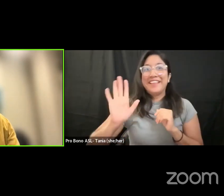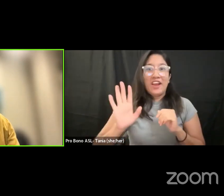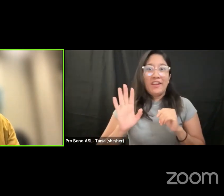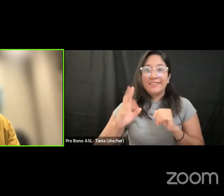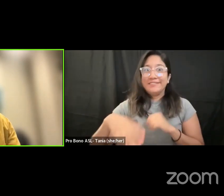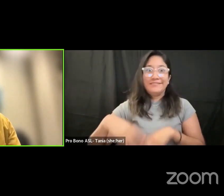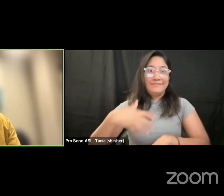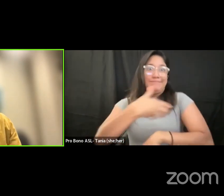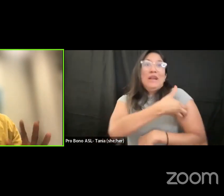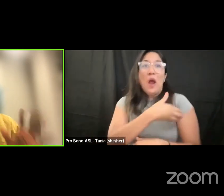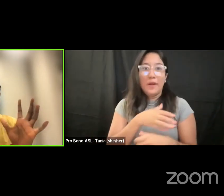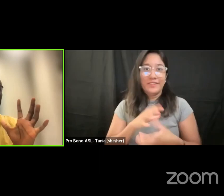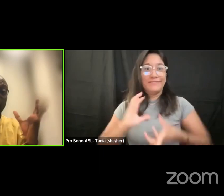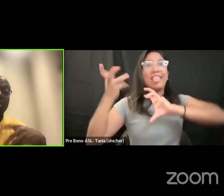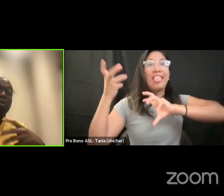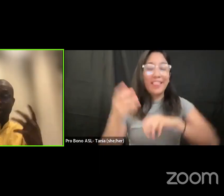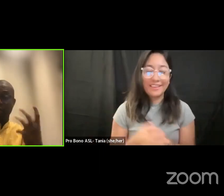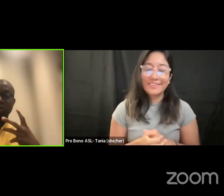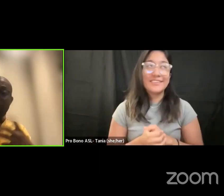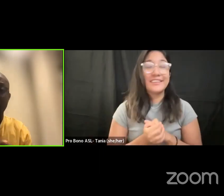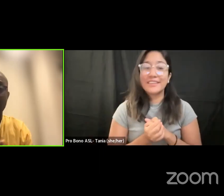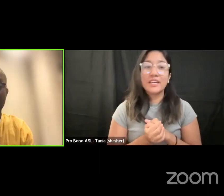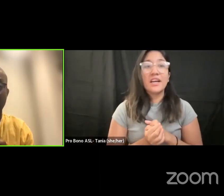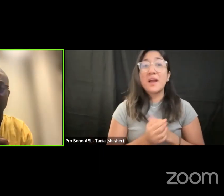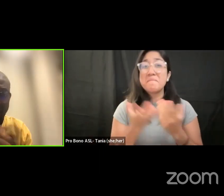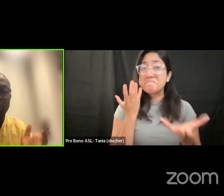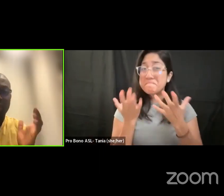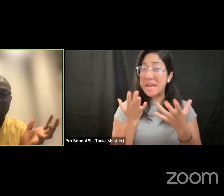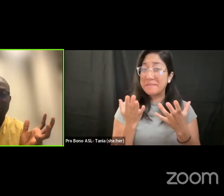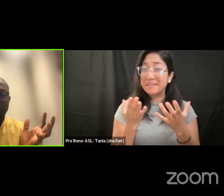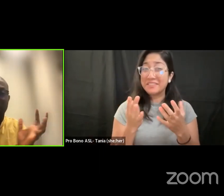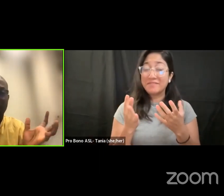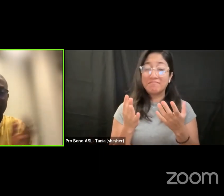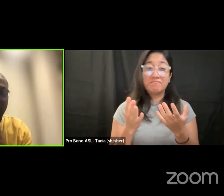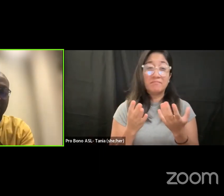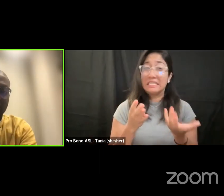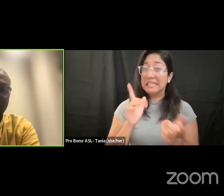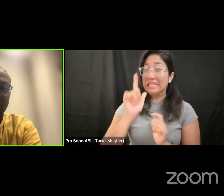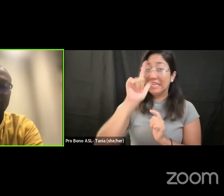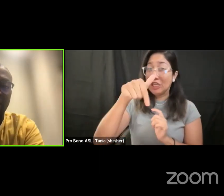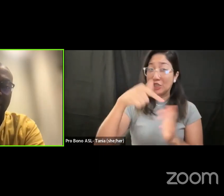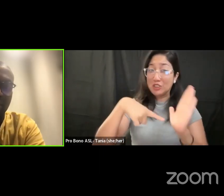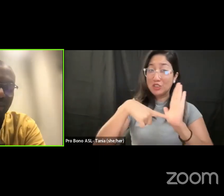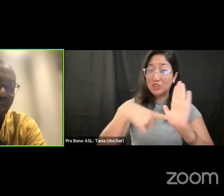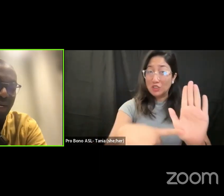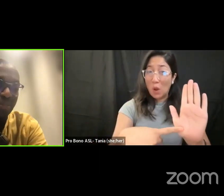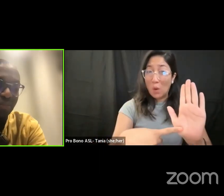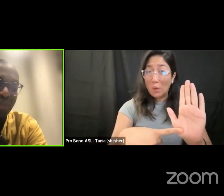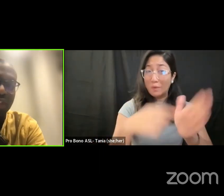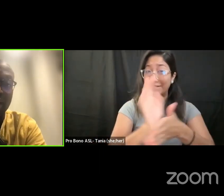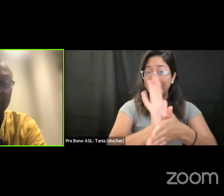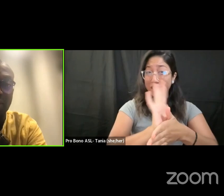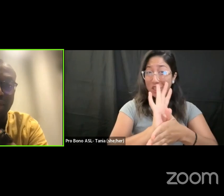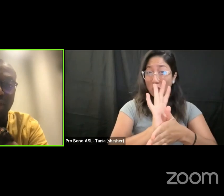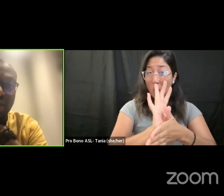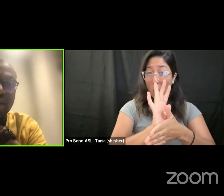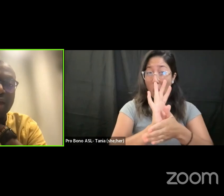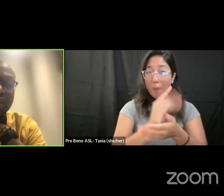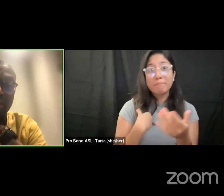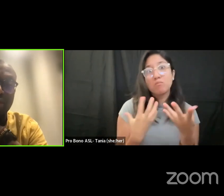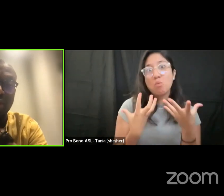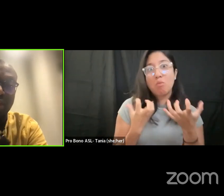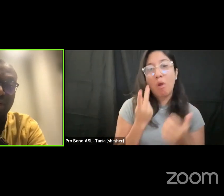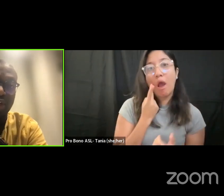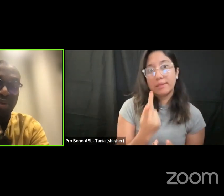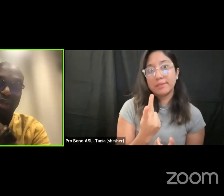um we we can do this maybe we can also come back to it hopefully we can i'd love to see the video um because i'd love to see